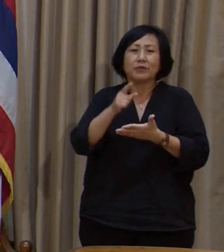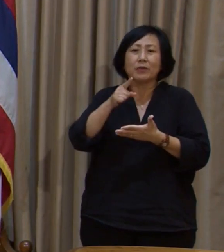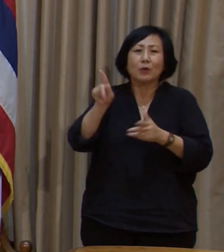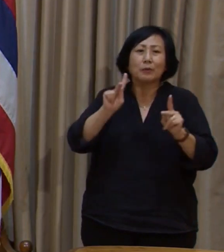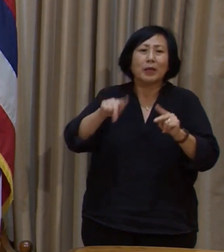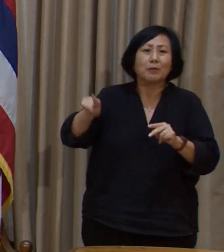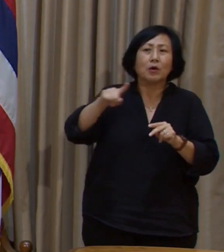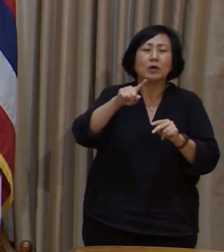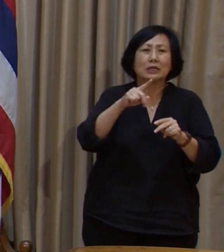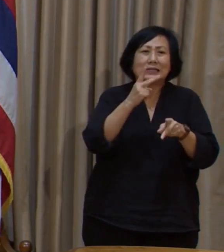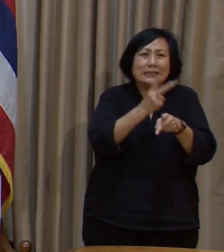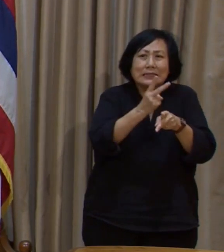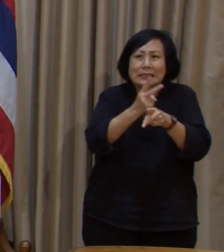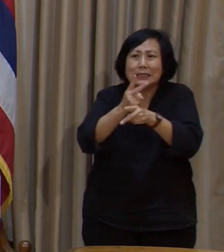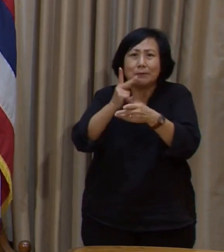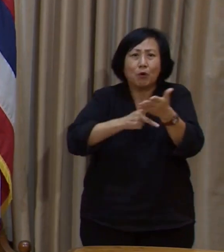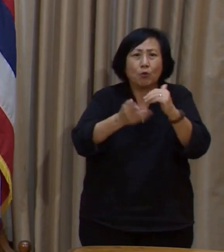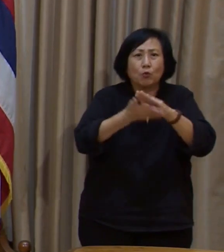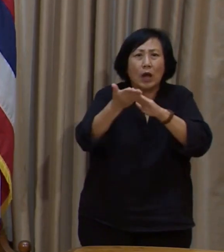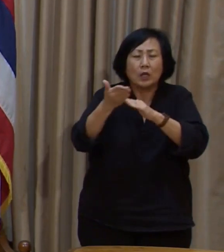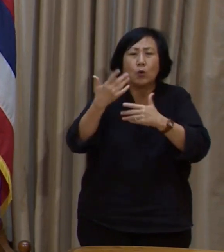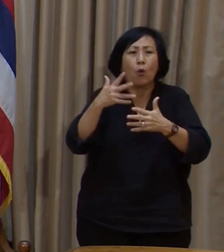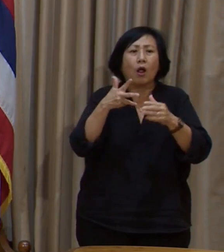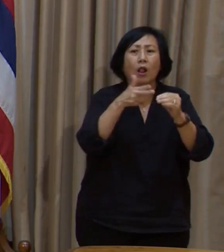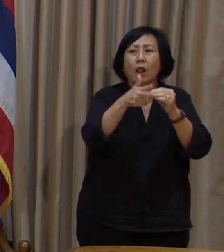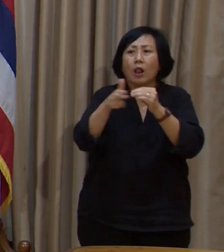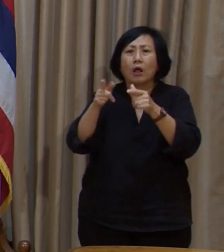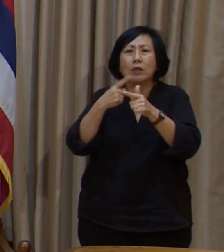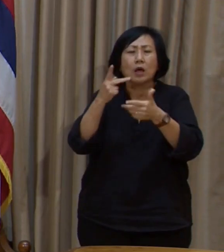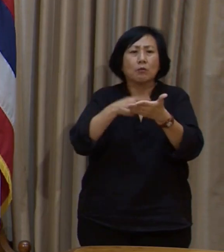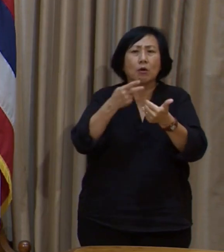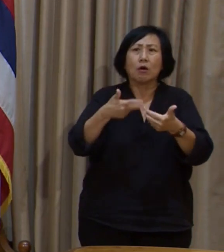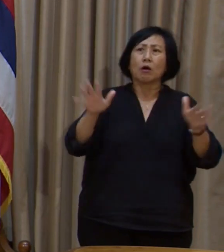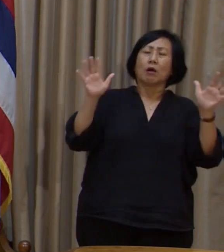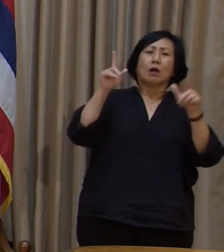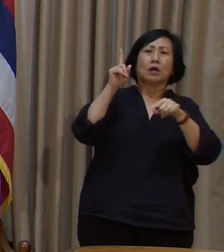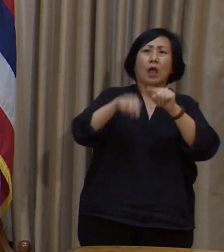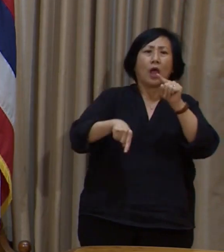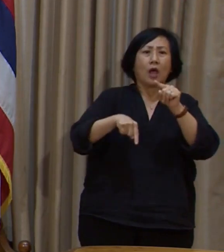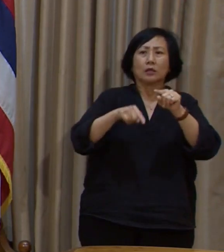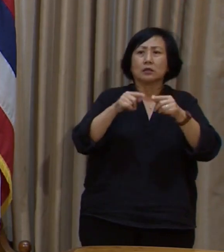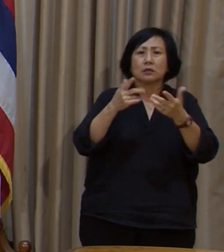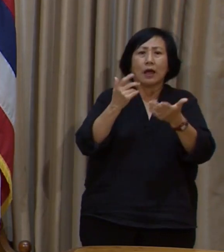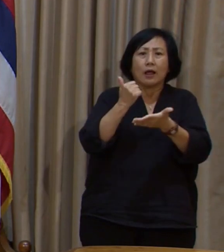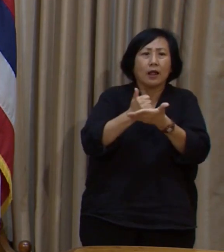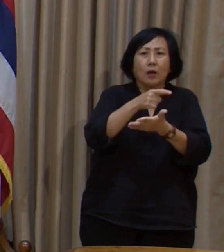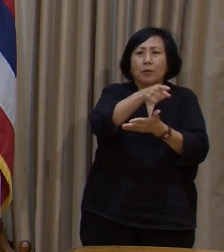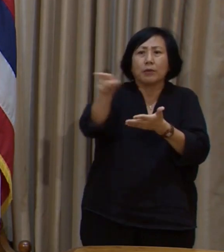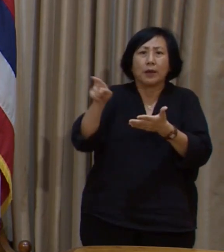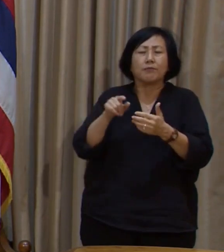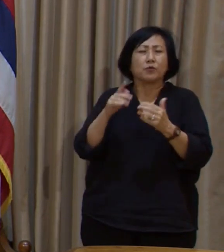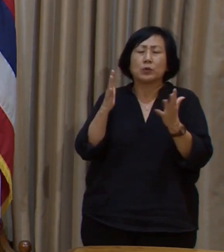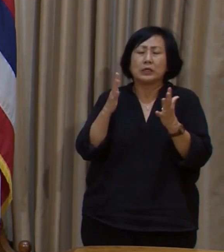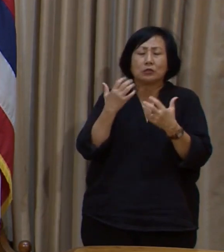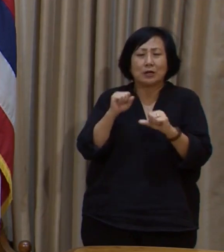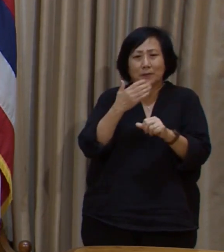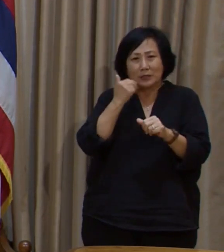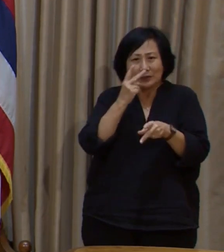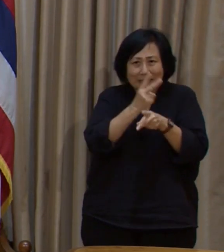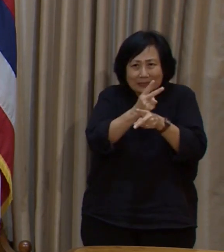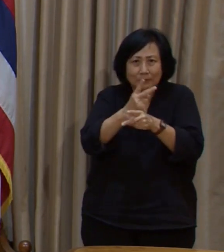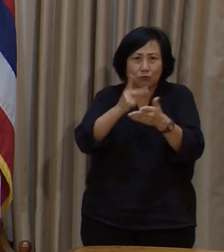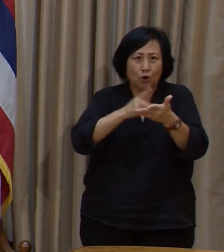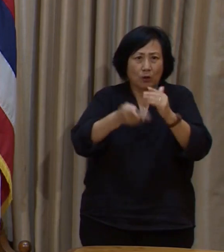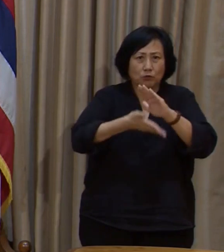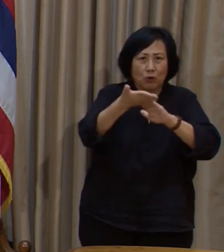programs that they are depending upon during this time of need. This is a significant step I